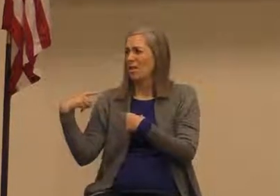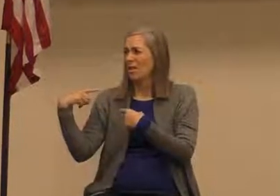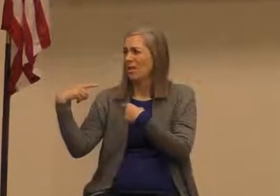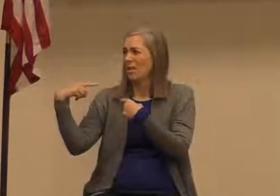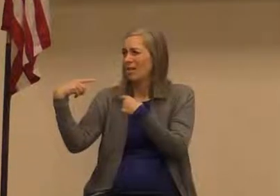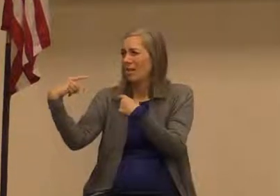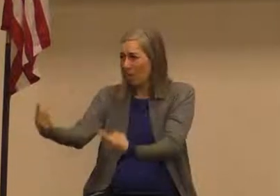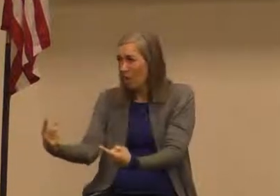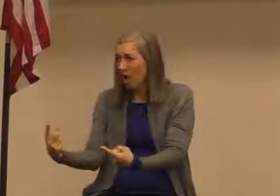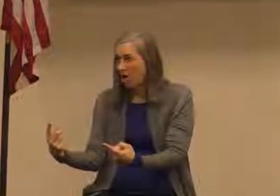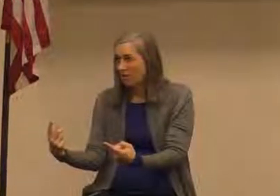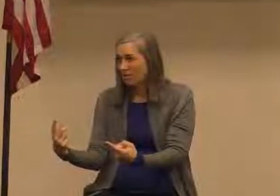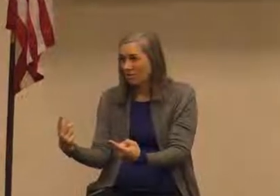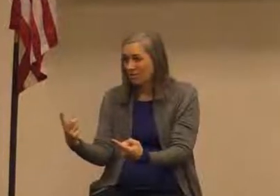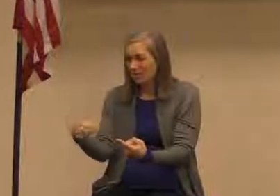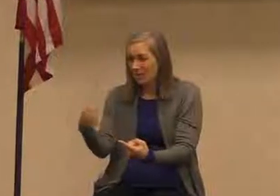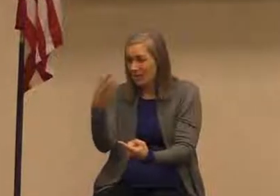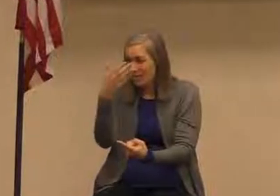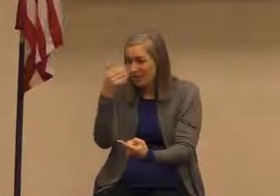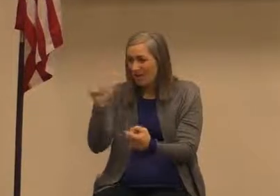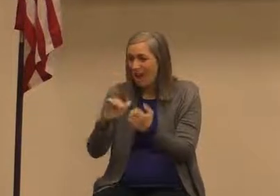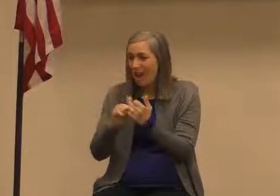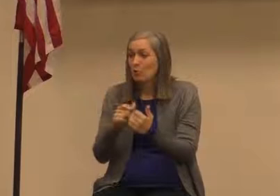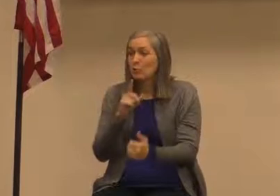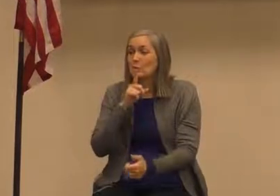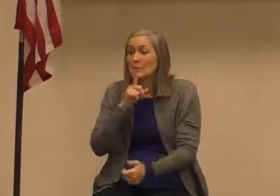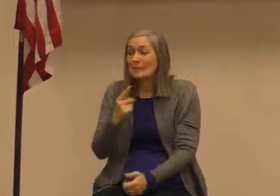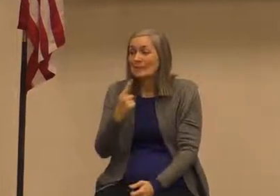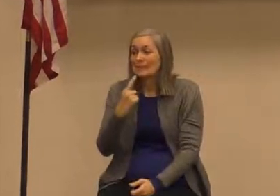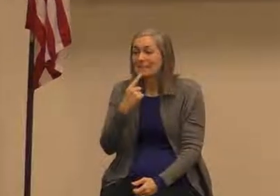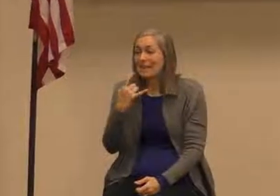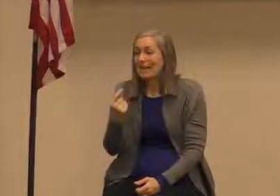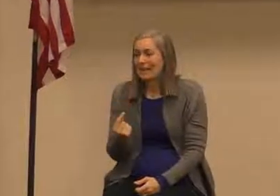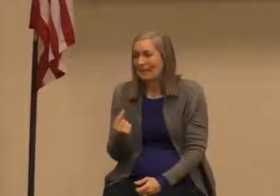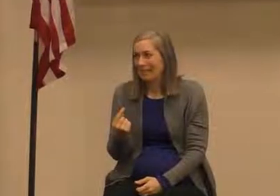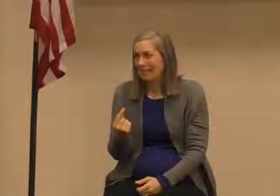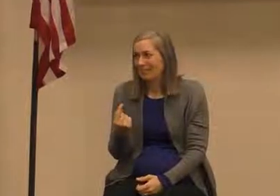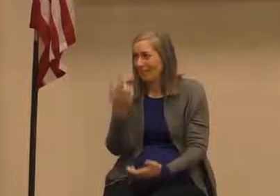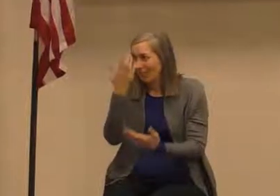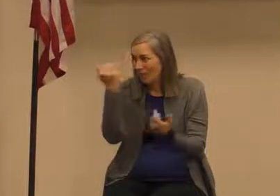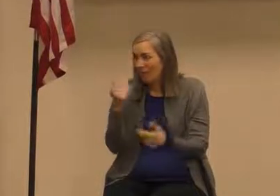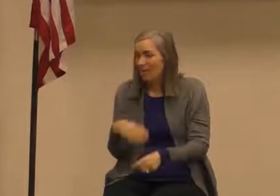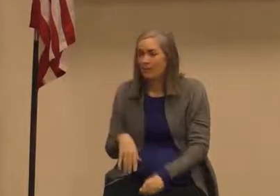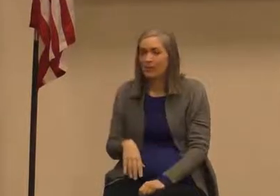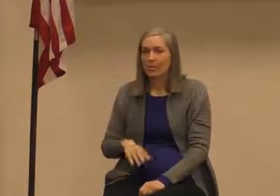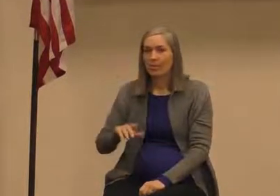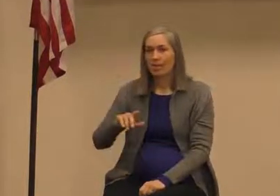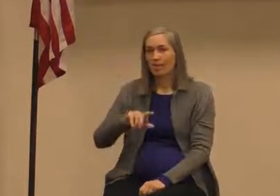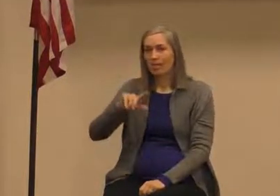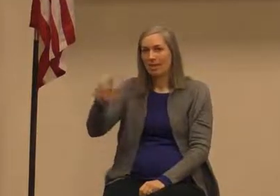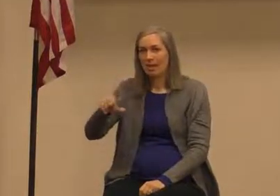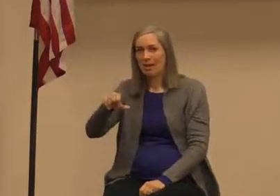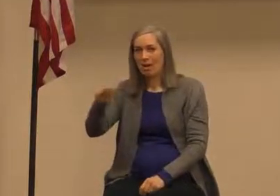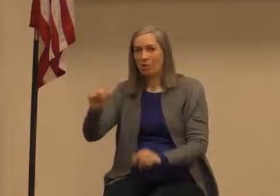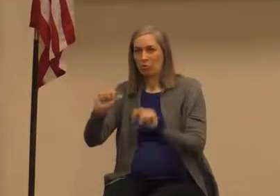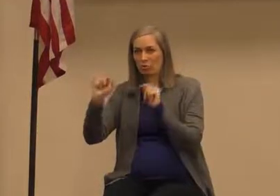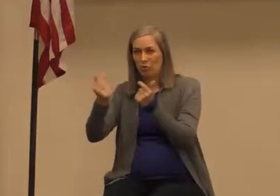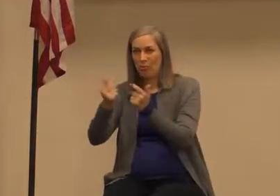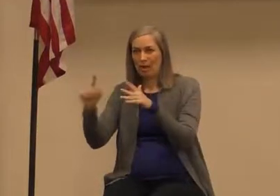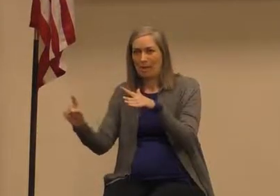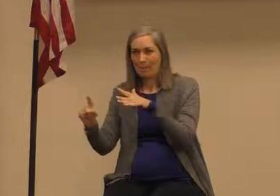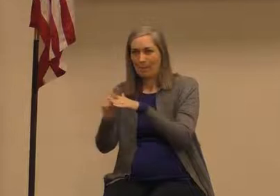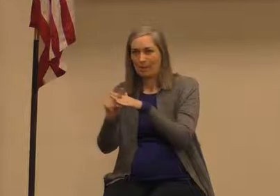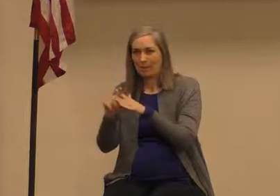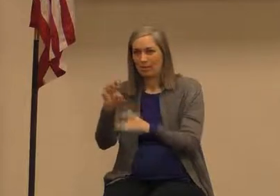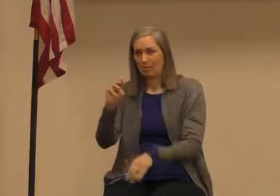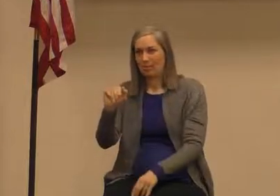they forgot how the word was actually pronounced and so along comes another group called the Maserettis okay and they say well we need to